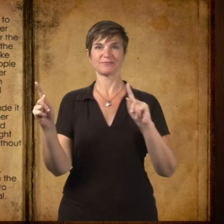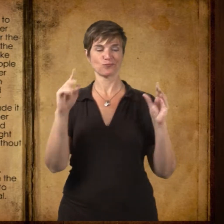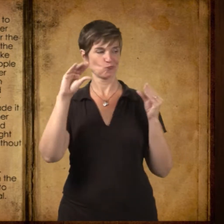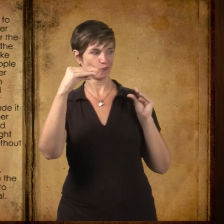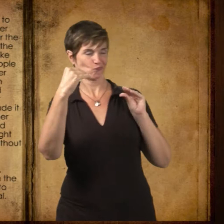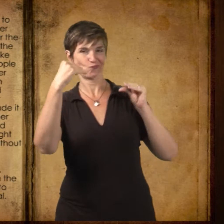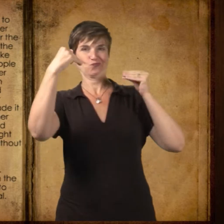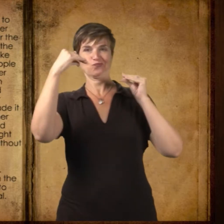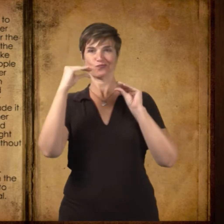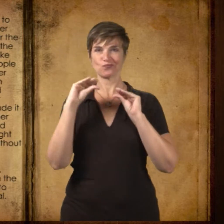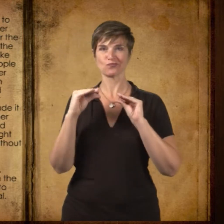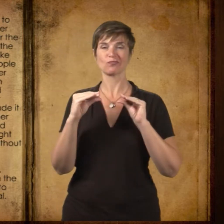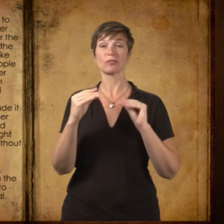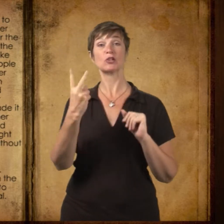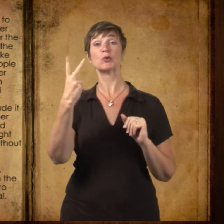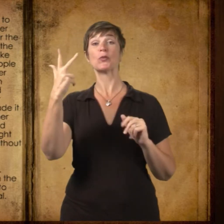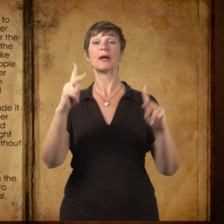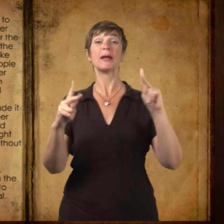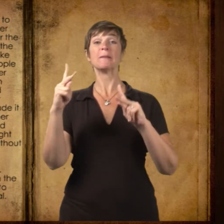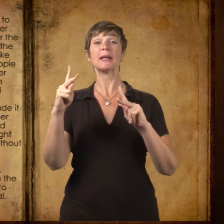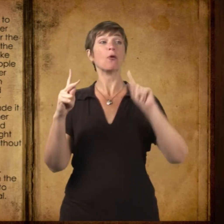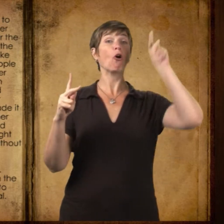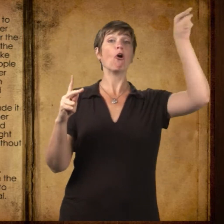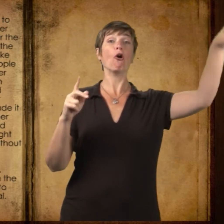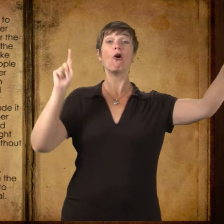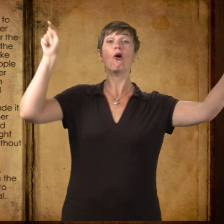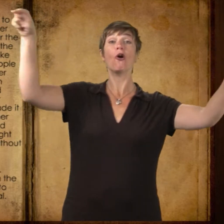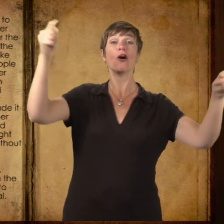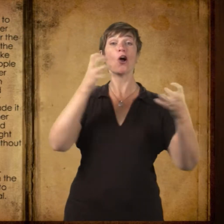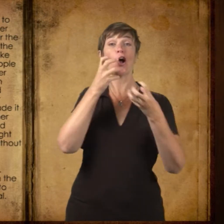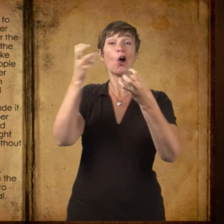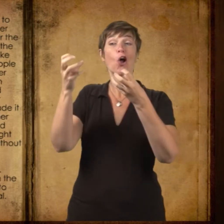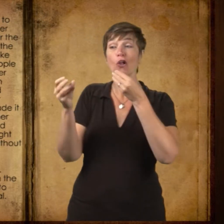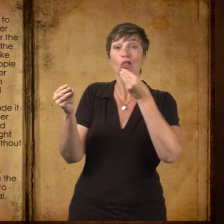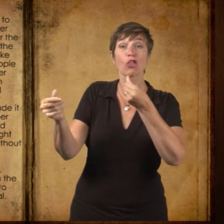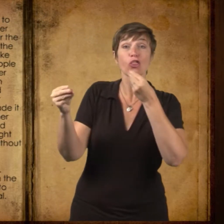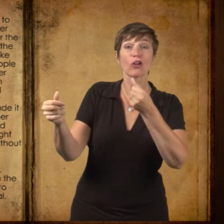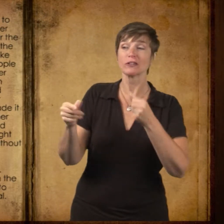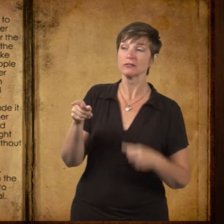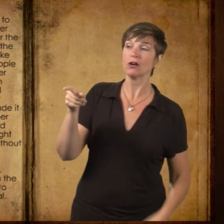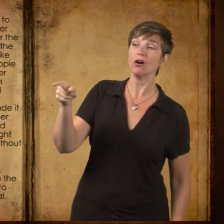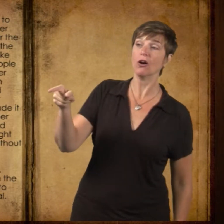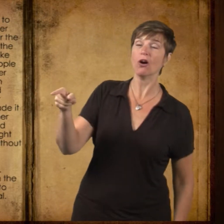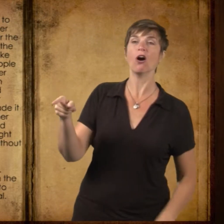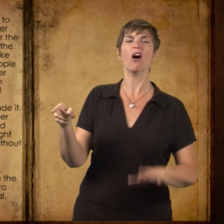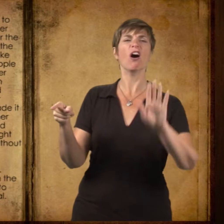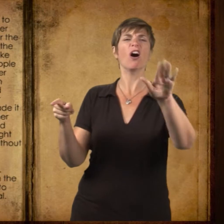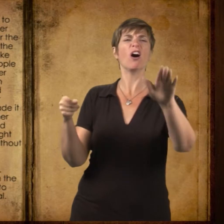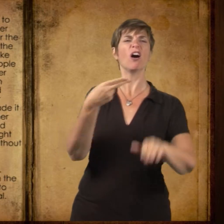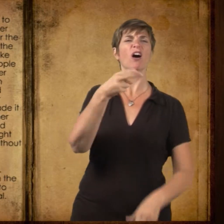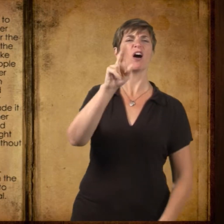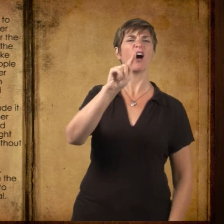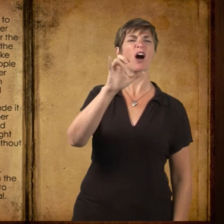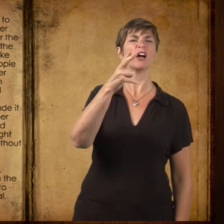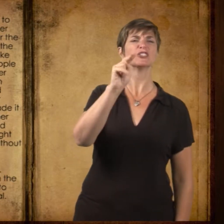-humoredly to let her through. Two or three people said in voices just loud enough to be heard across the crowd,